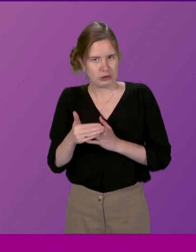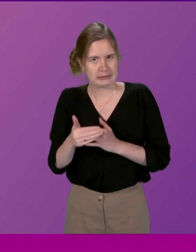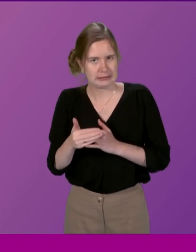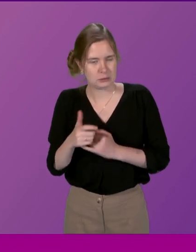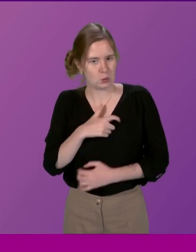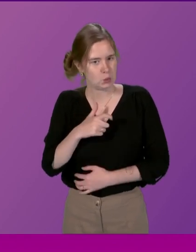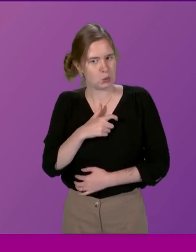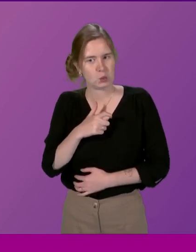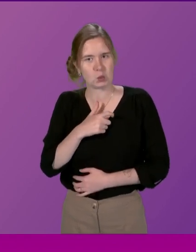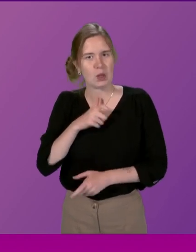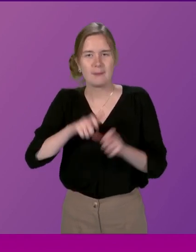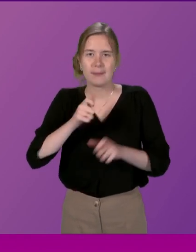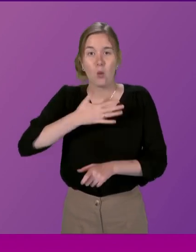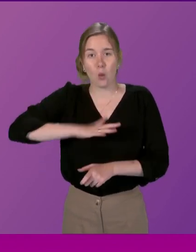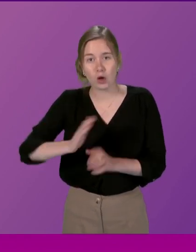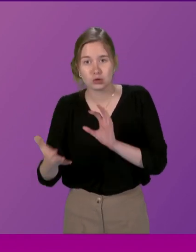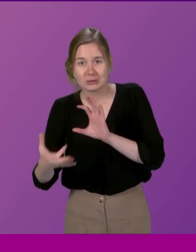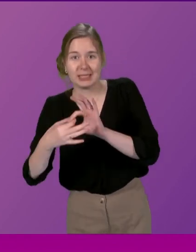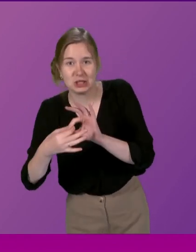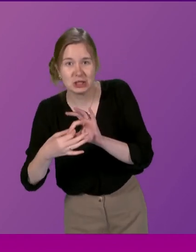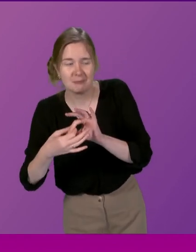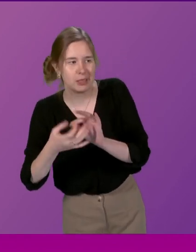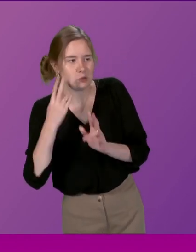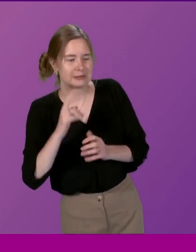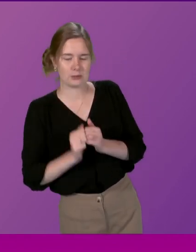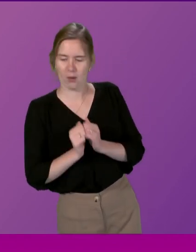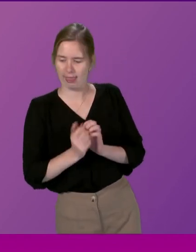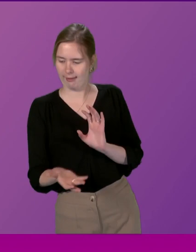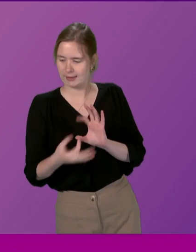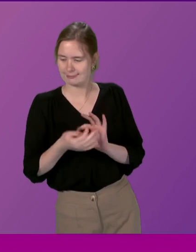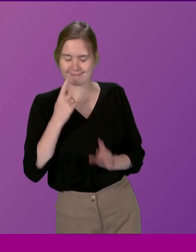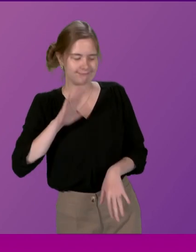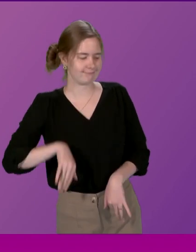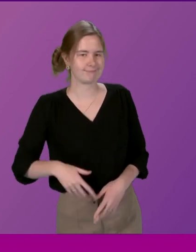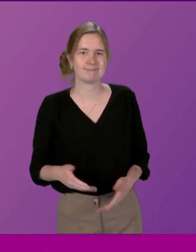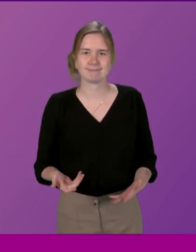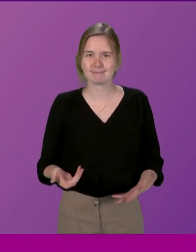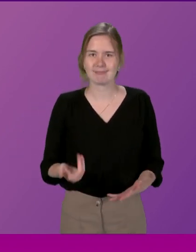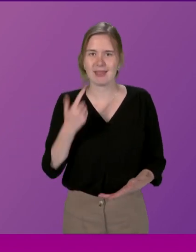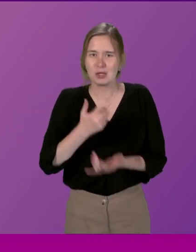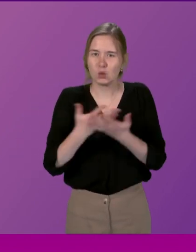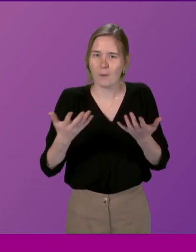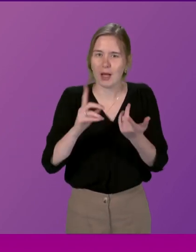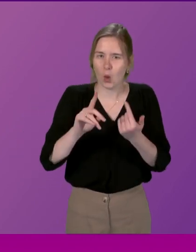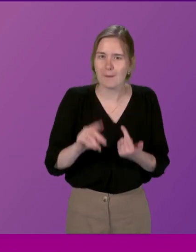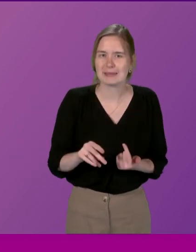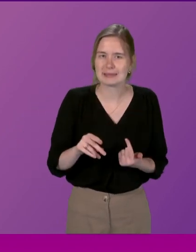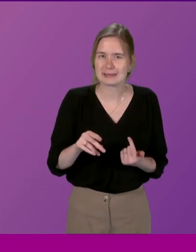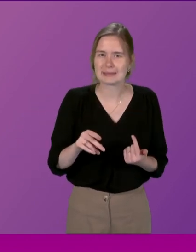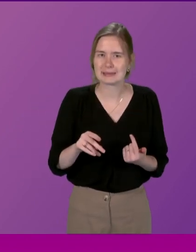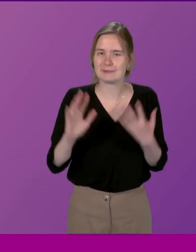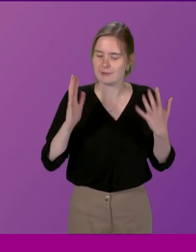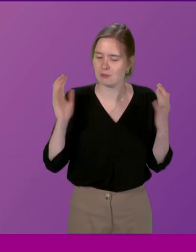people who are seeking to engage but see no worth in doing it. And I think of so many of the comments very, very